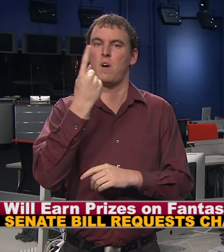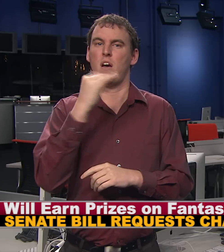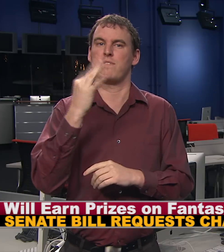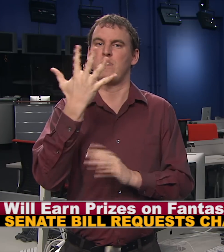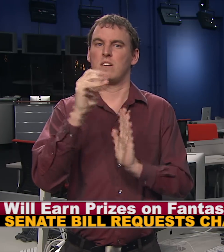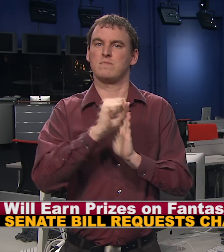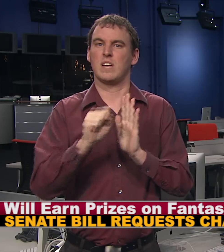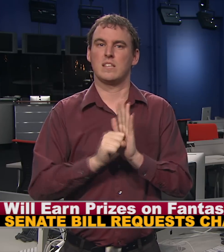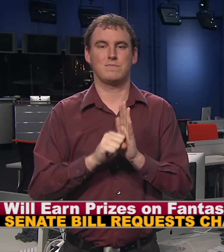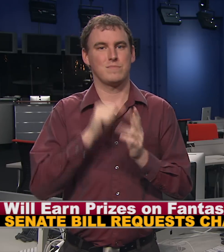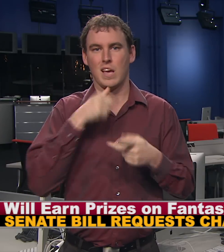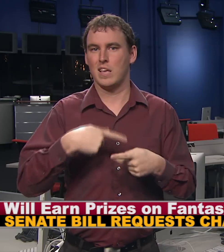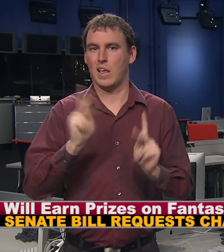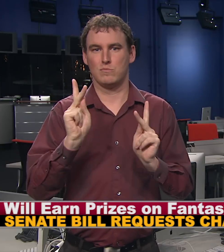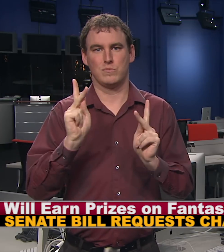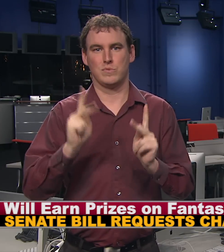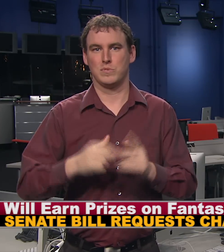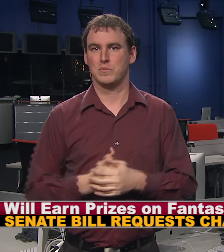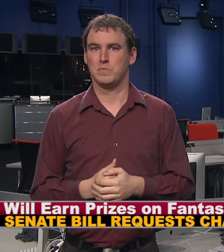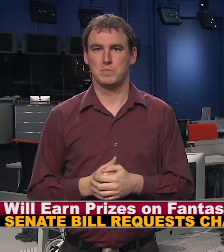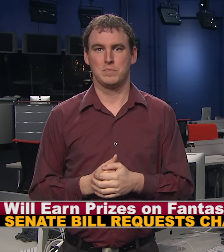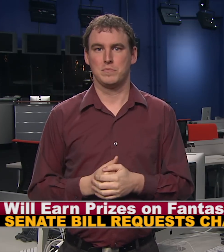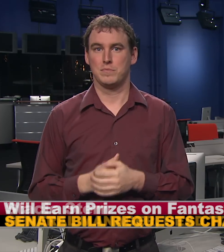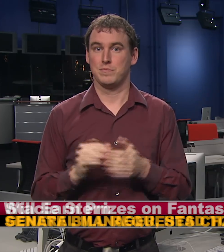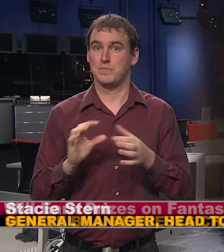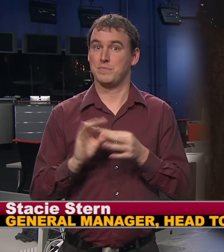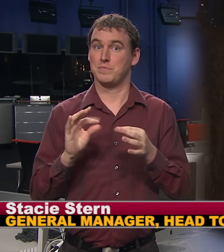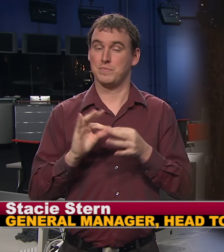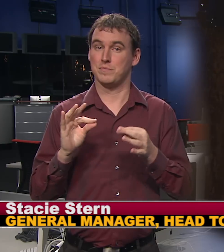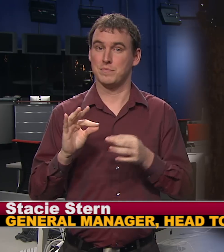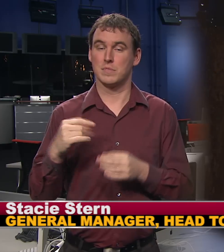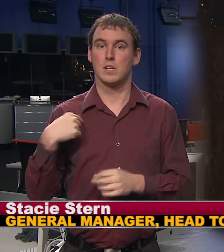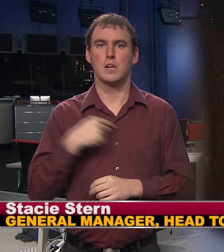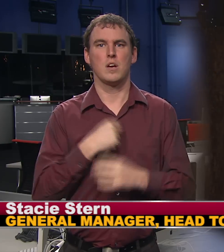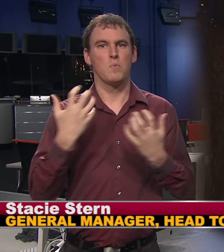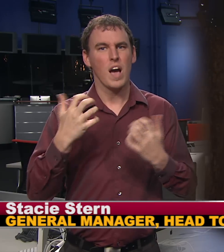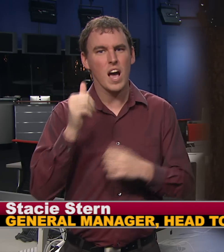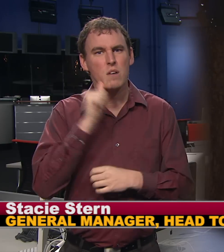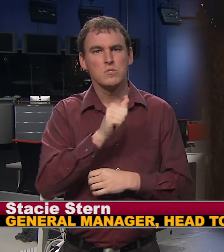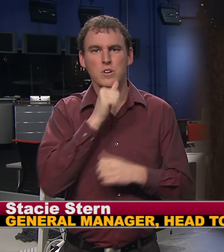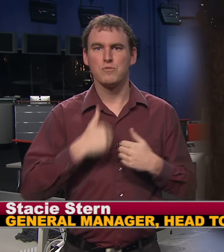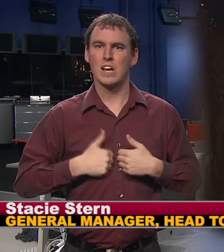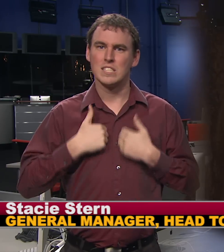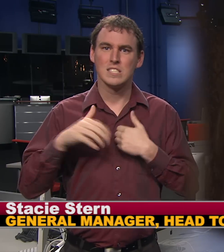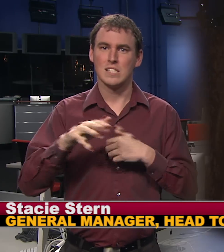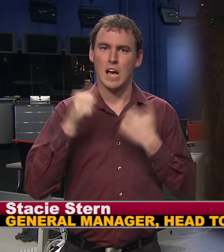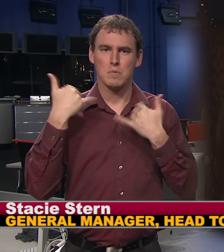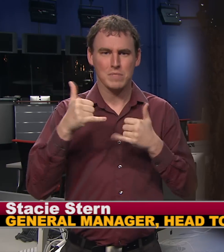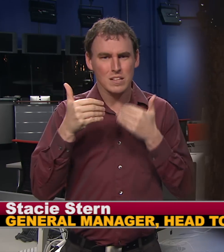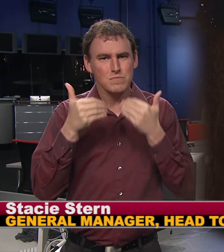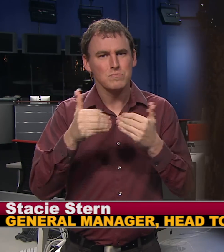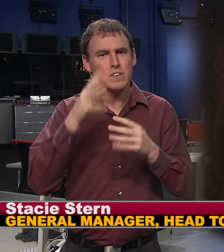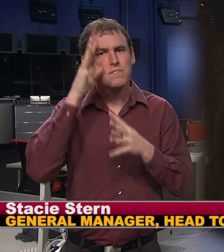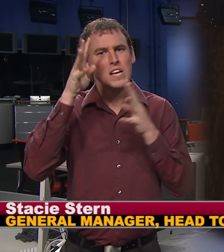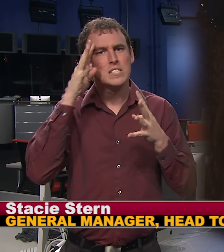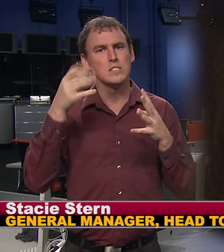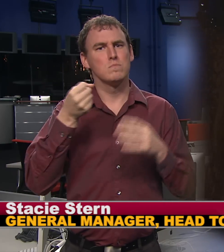states where that is not allowed. We want the residents of the state of Arizona to be able to play